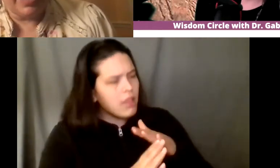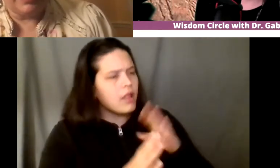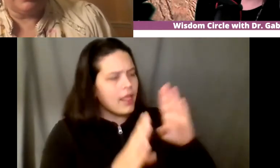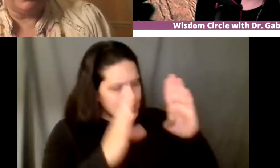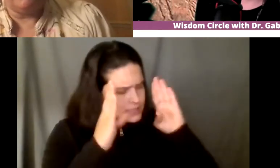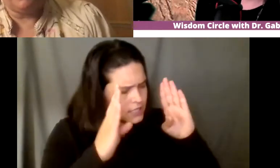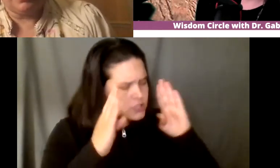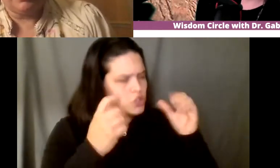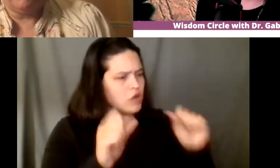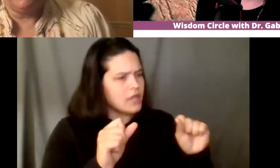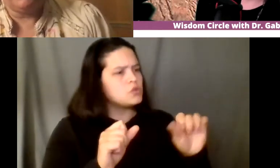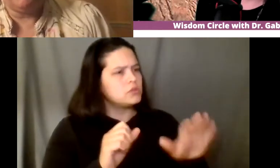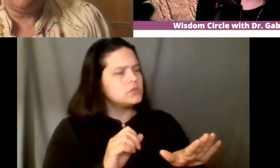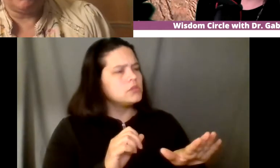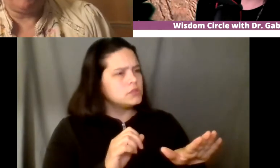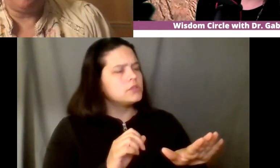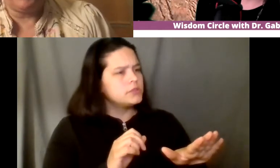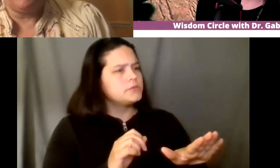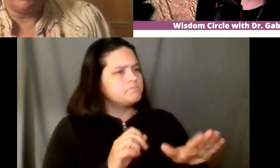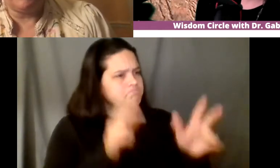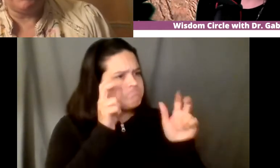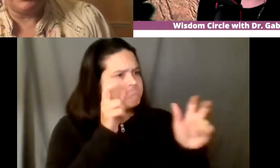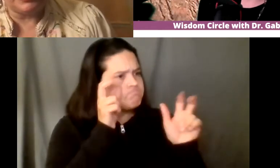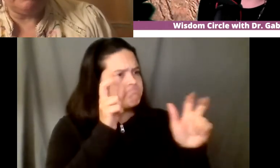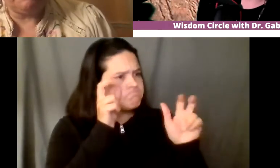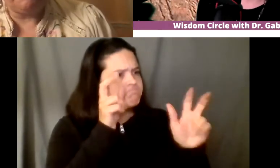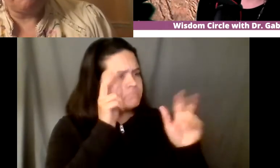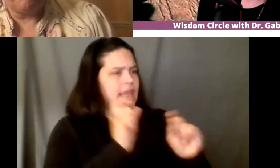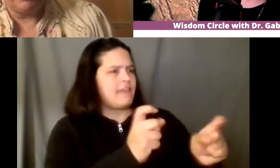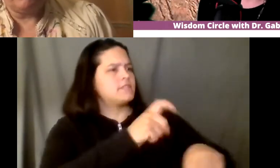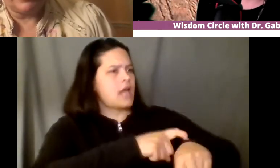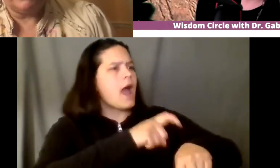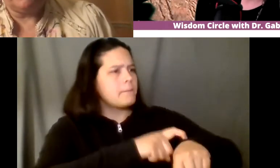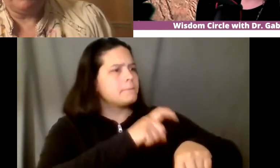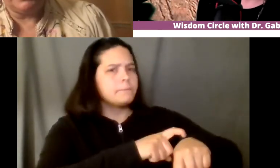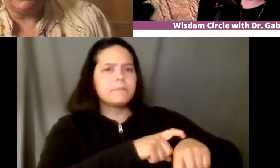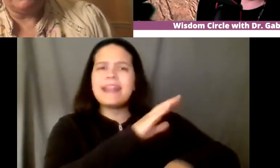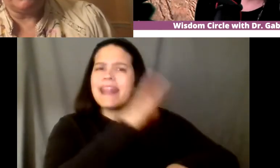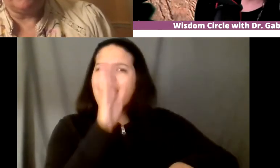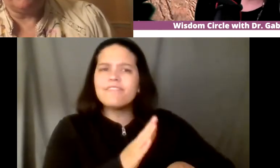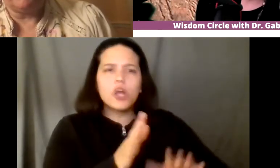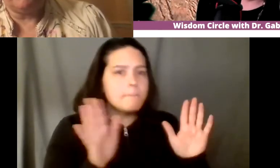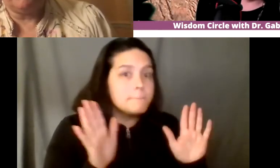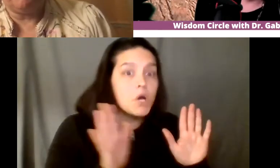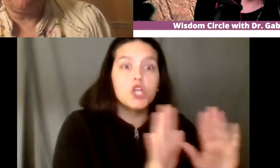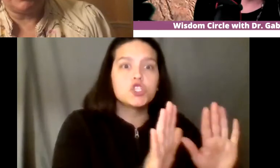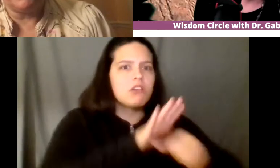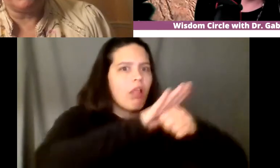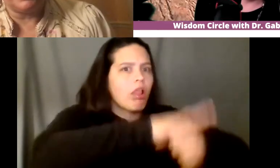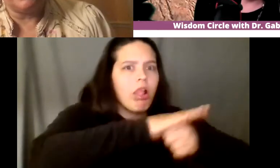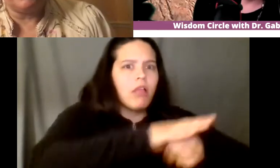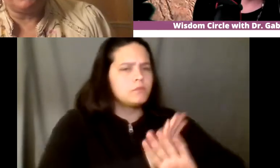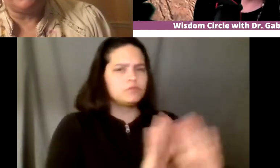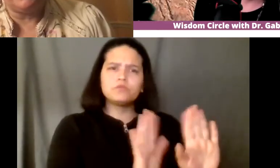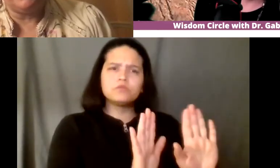can and give time to um you know never push it right because um my